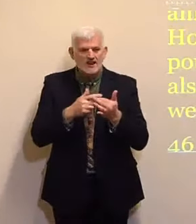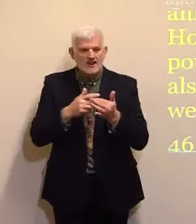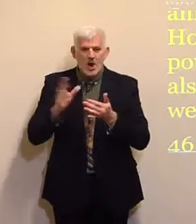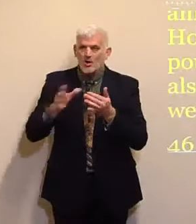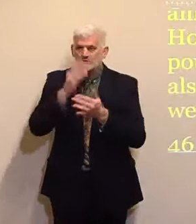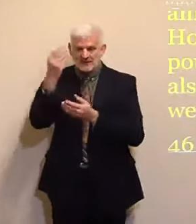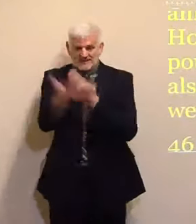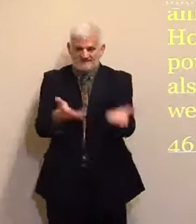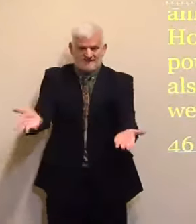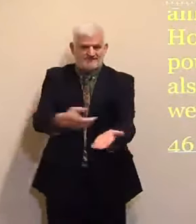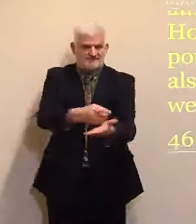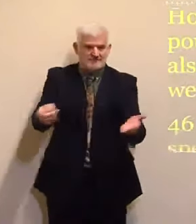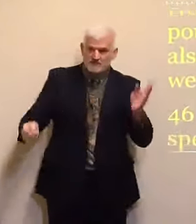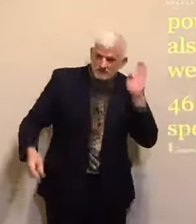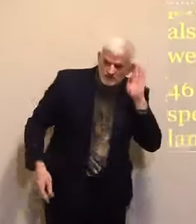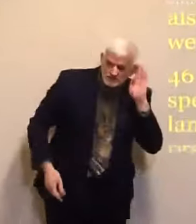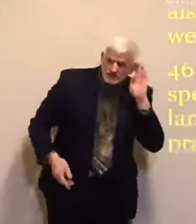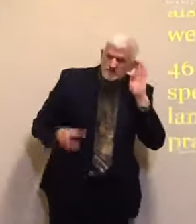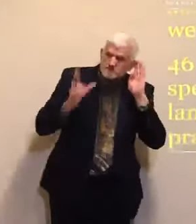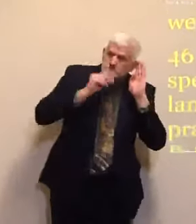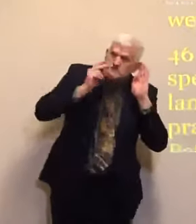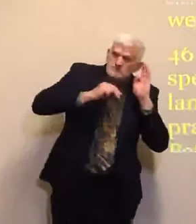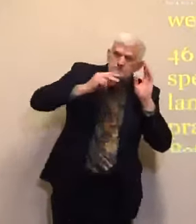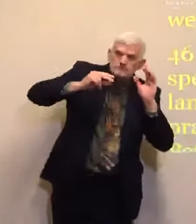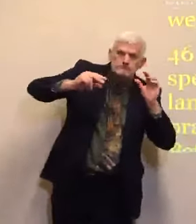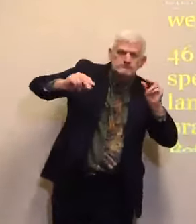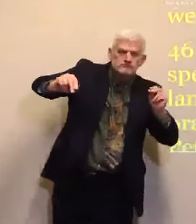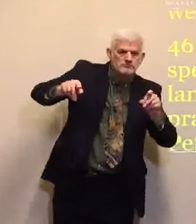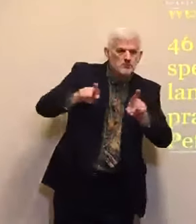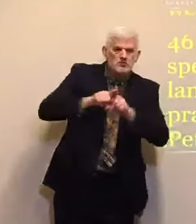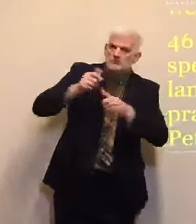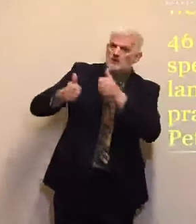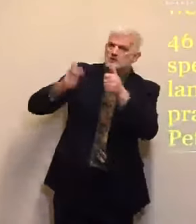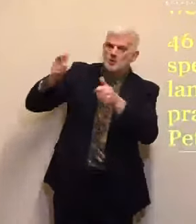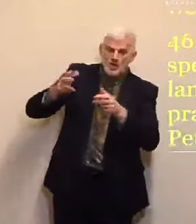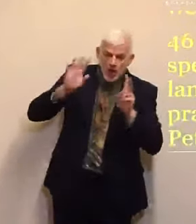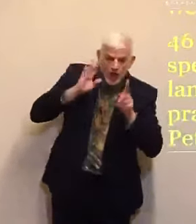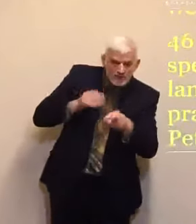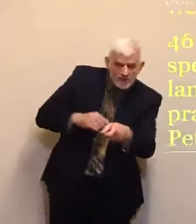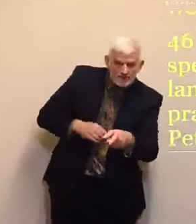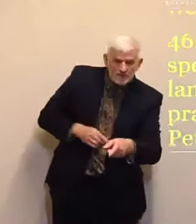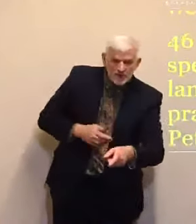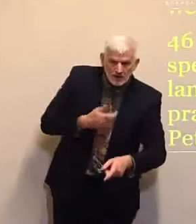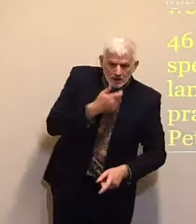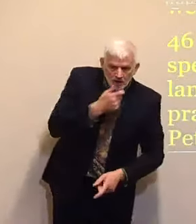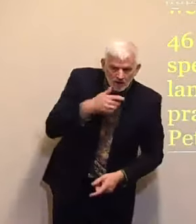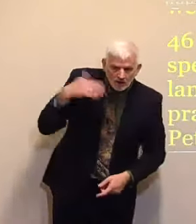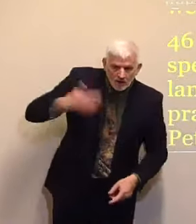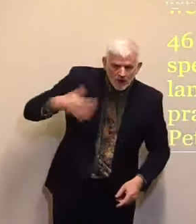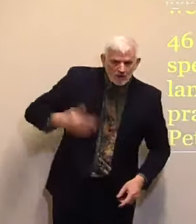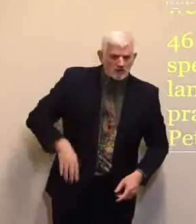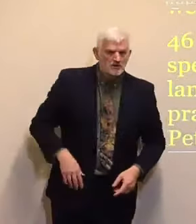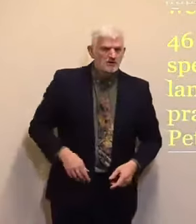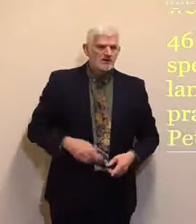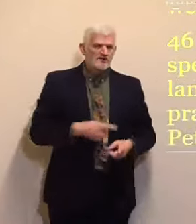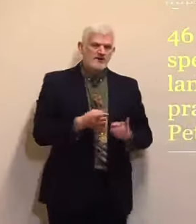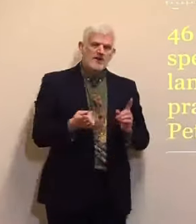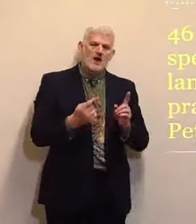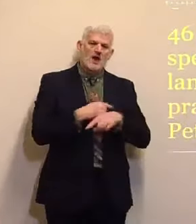them speak With tongues And magnified God Then answered Peter Can any